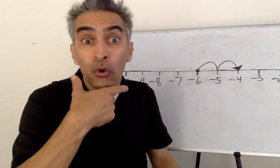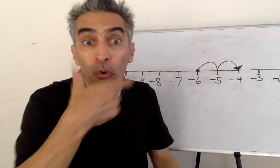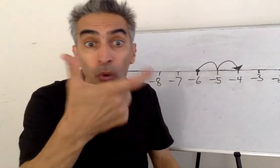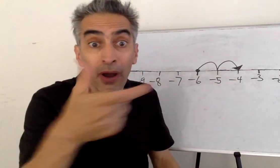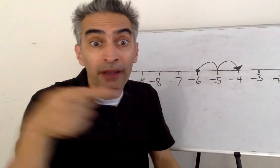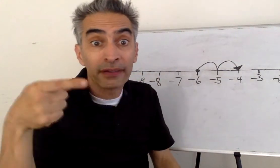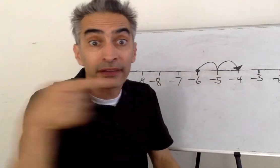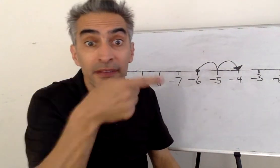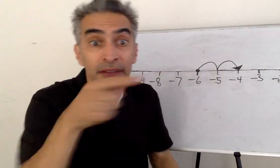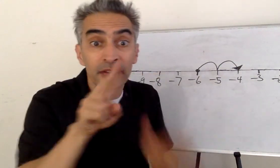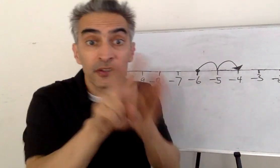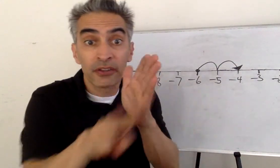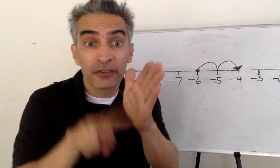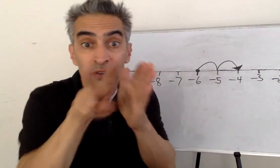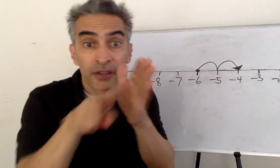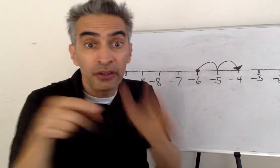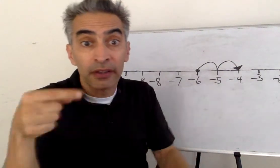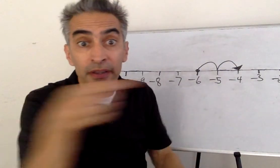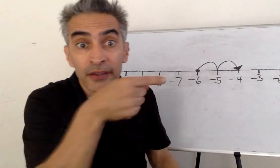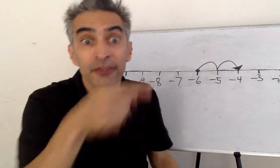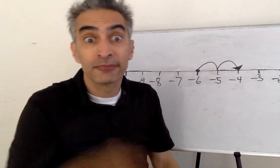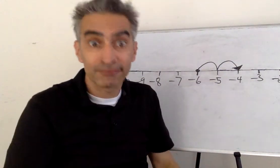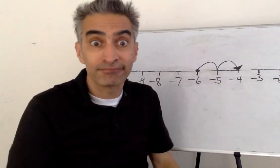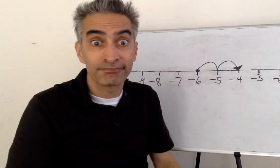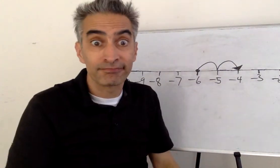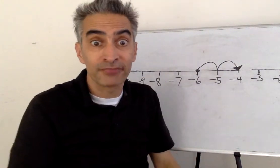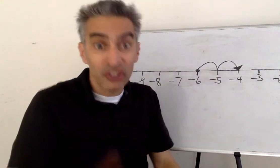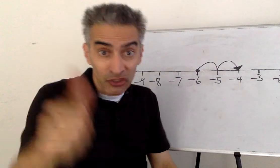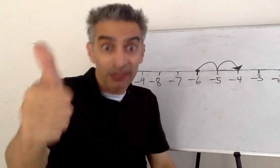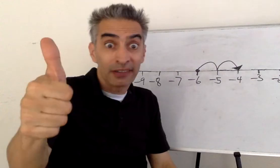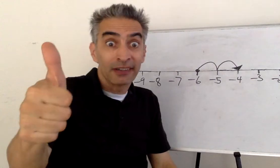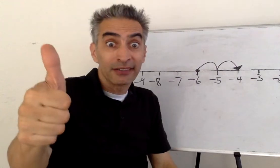Then watch this video over here. Good luck!